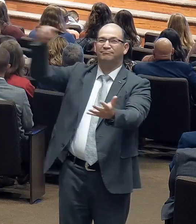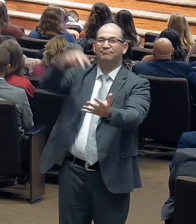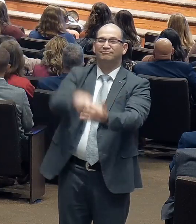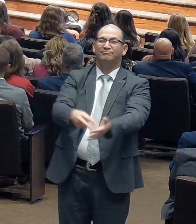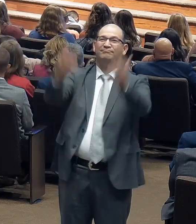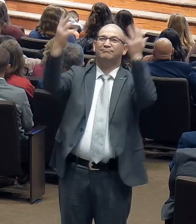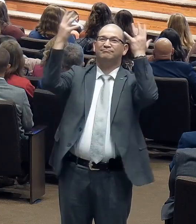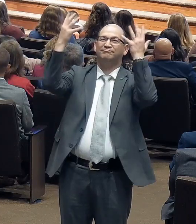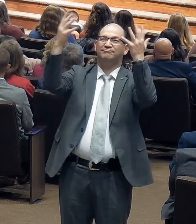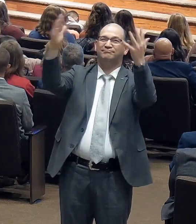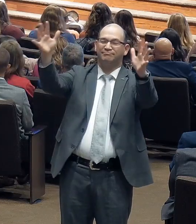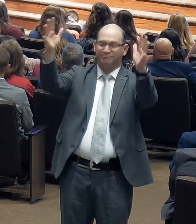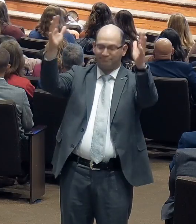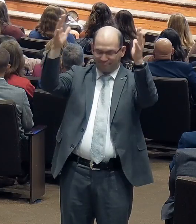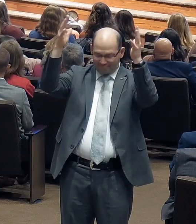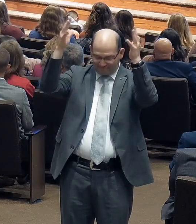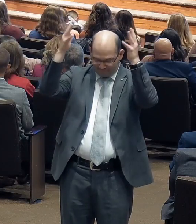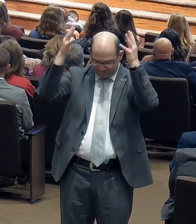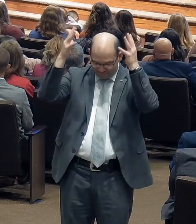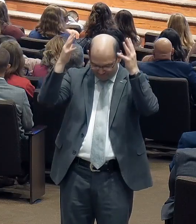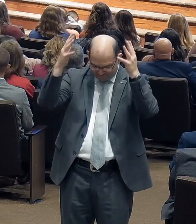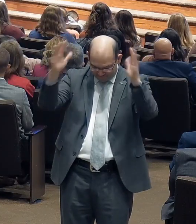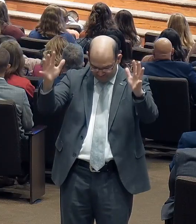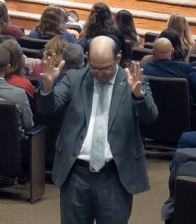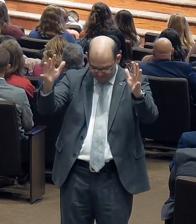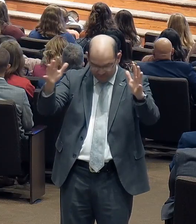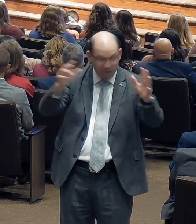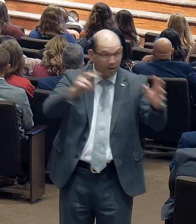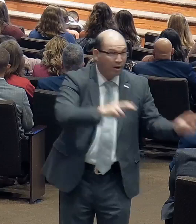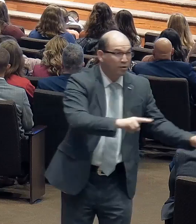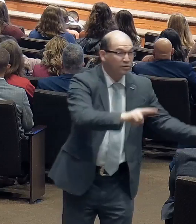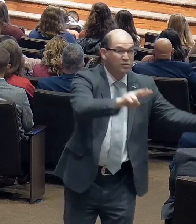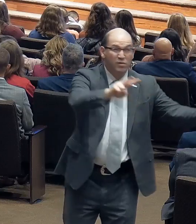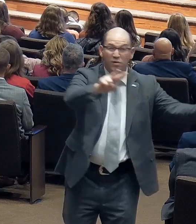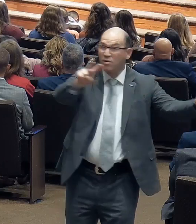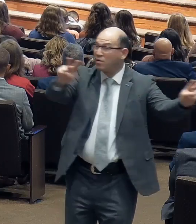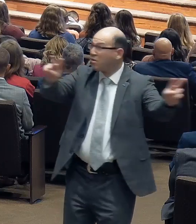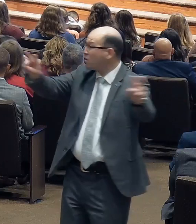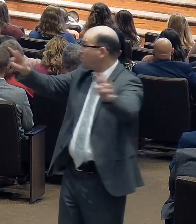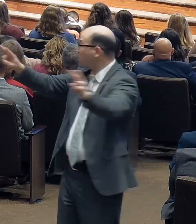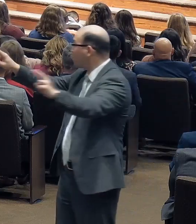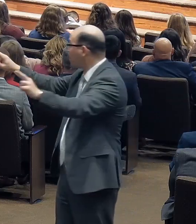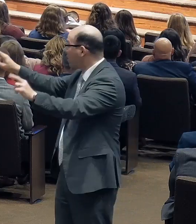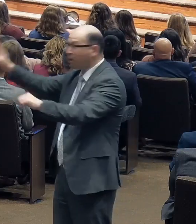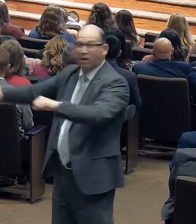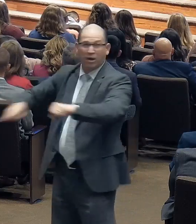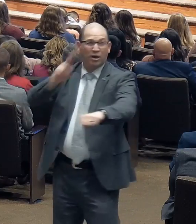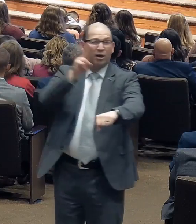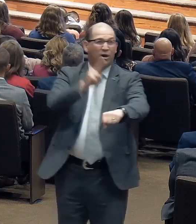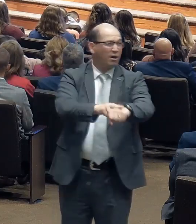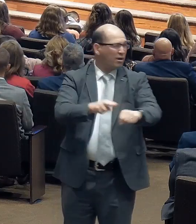See all around how the nations bow